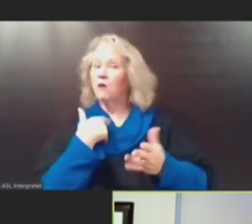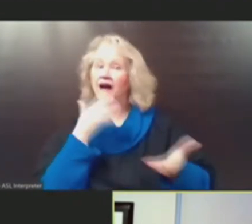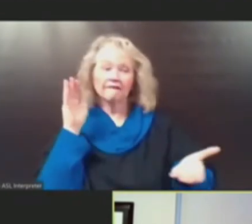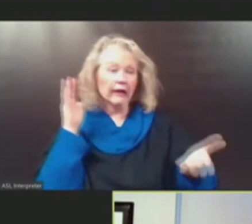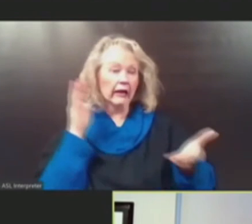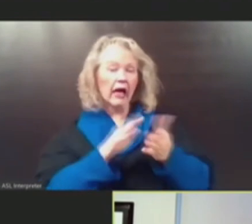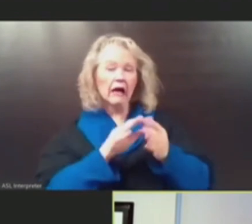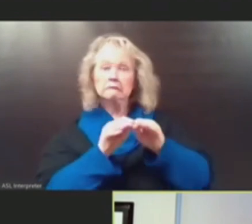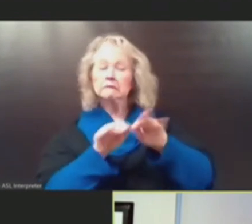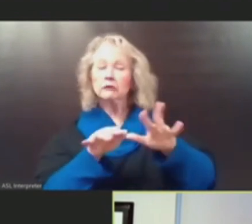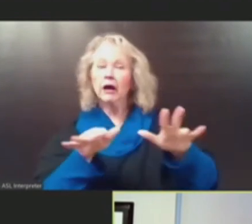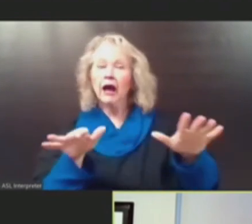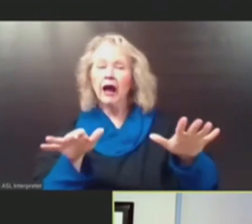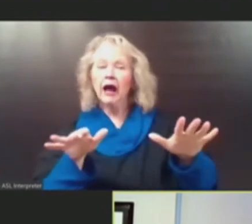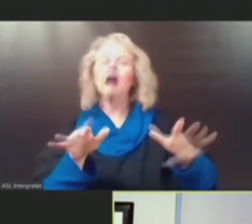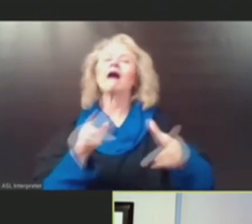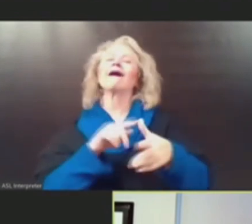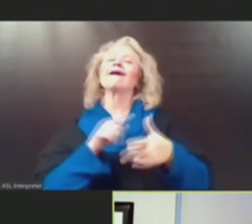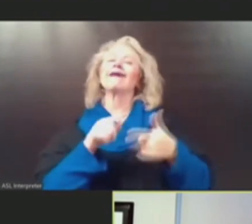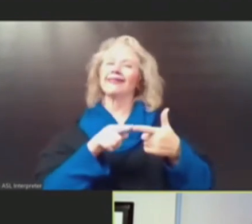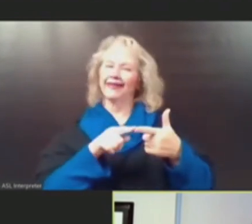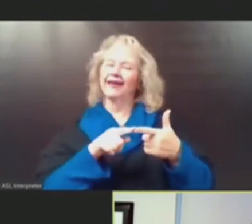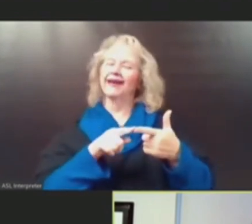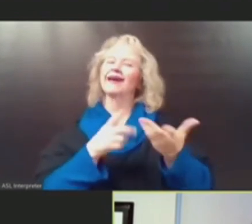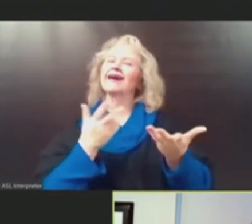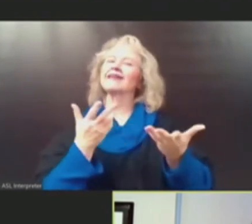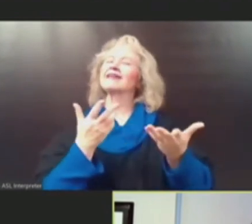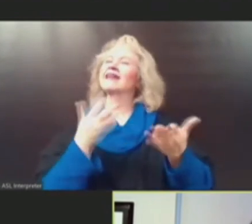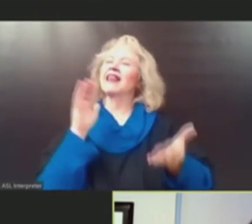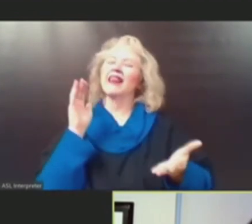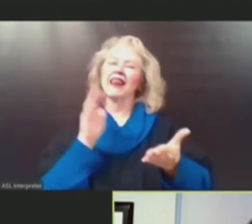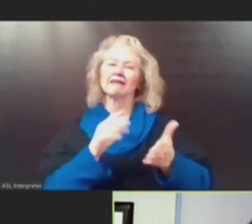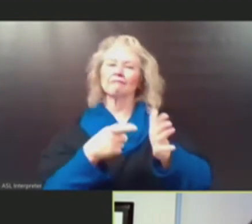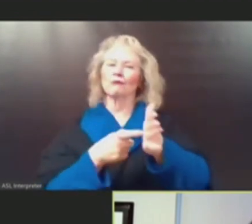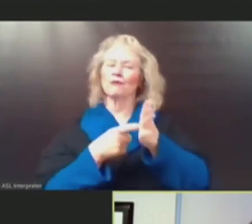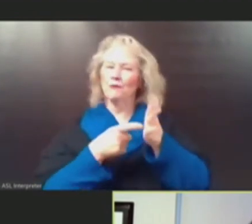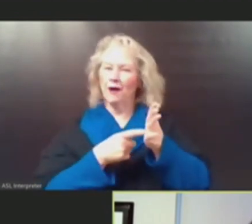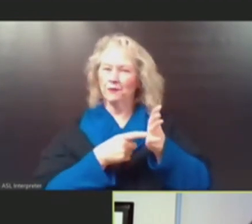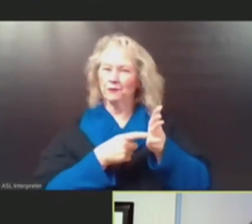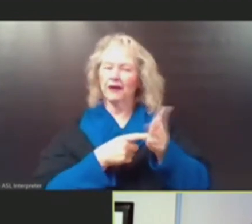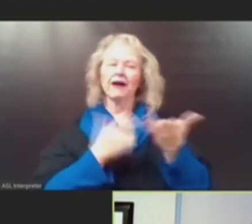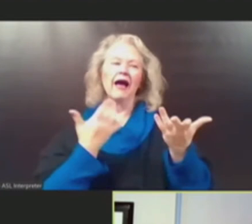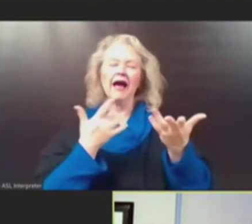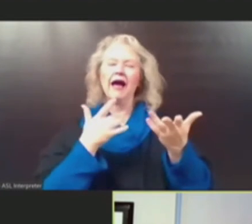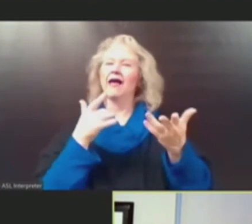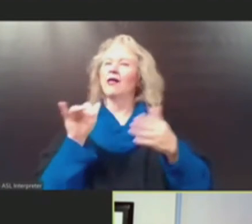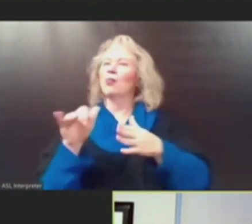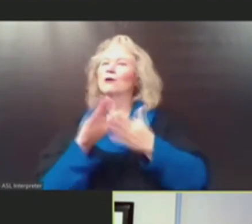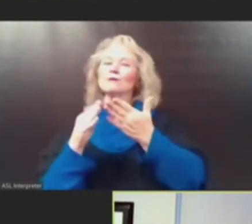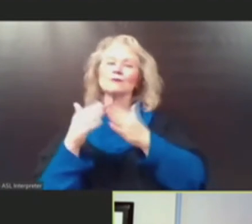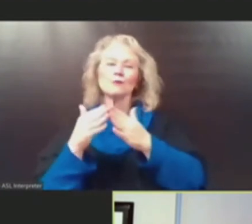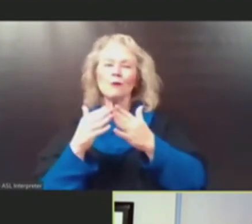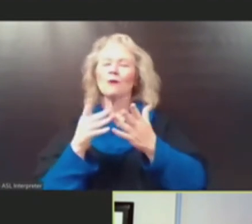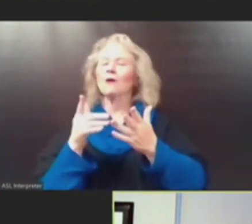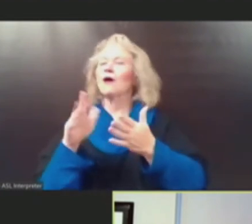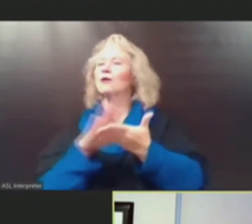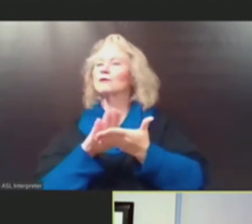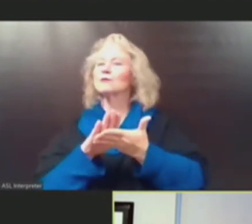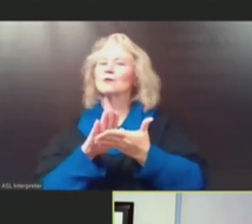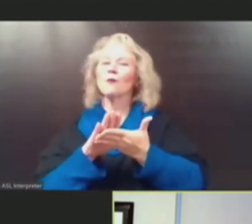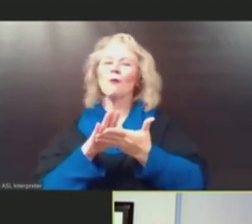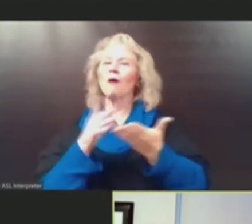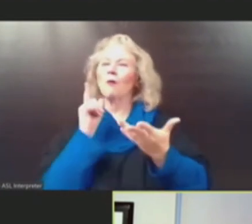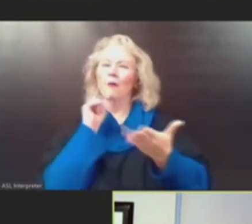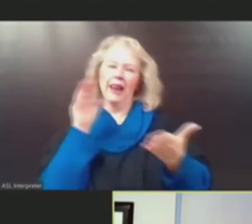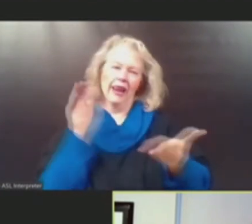community and we will have less occurrence of that in the community and in schools. But we will absolutely be providing guidance